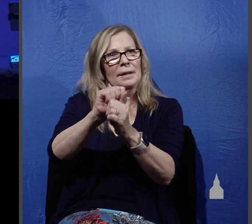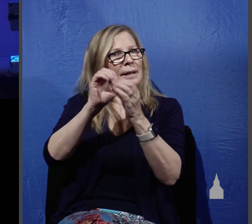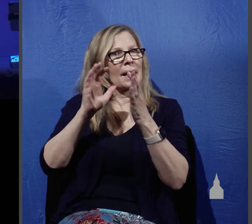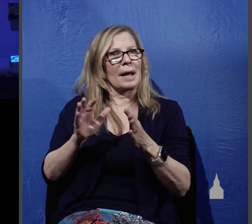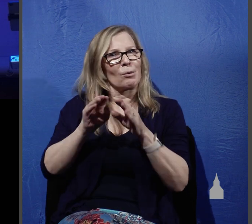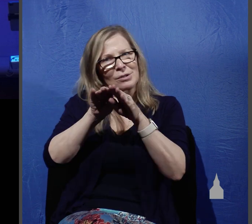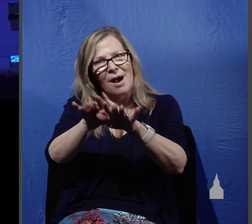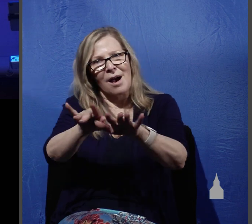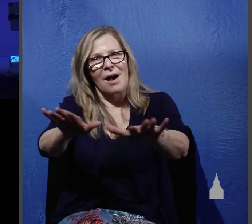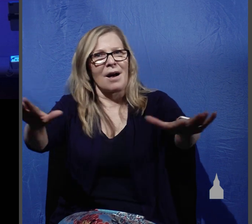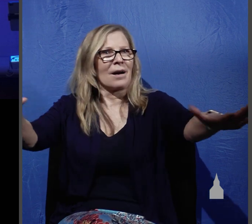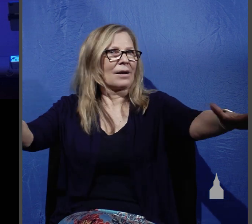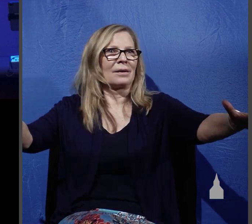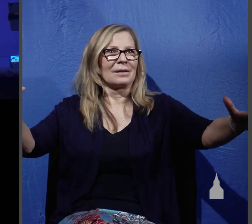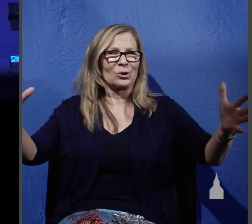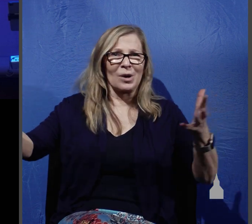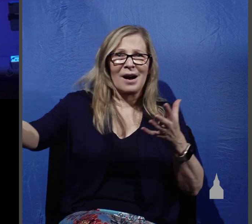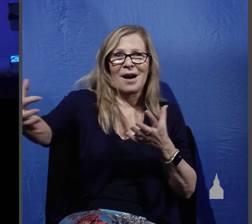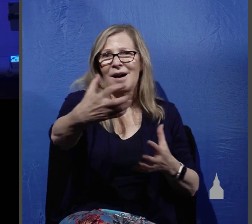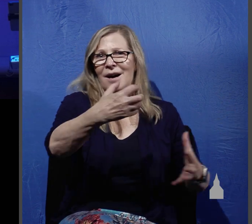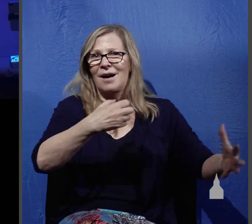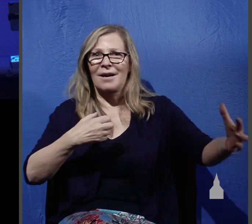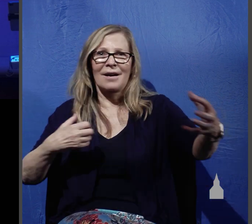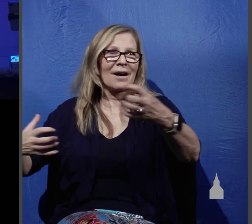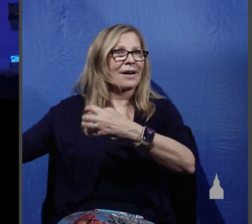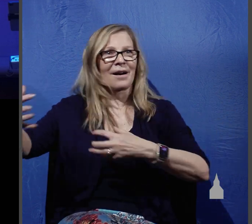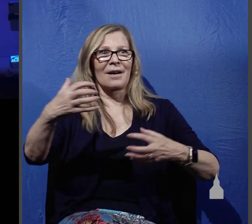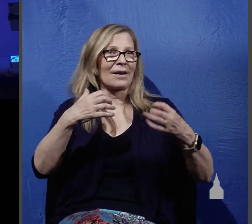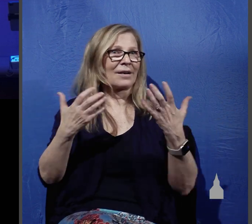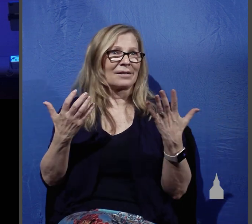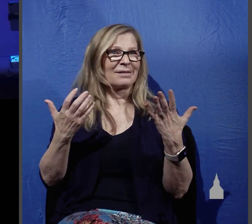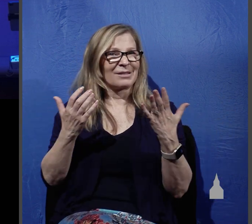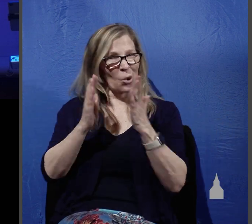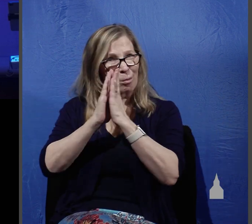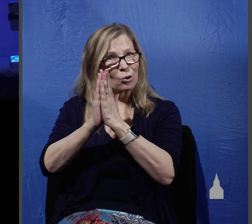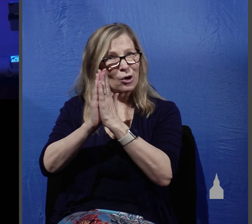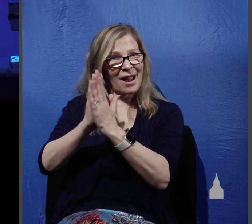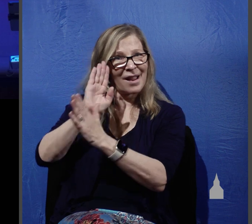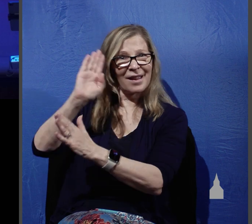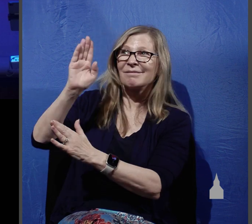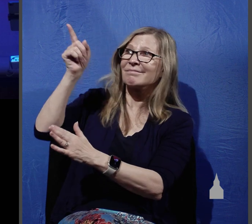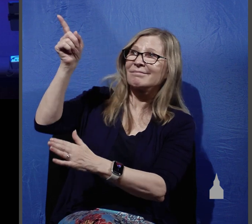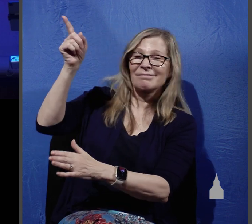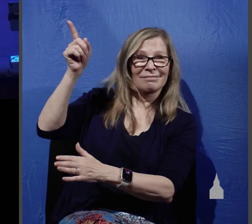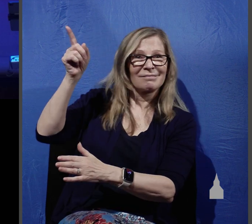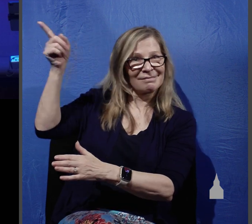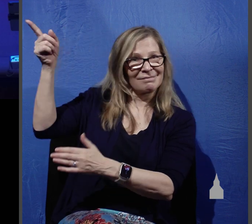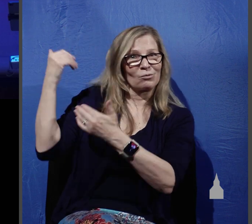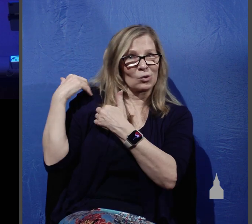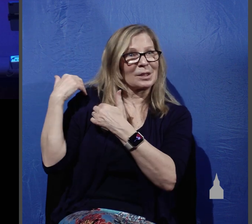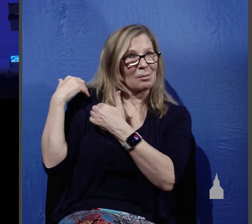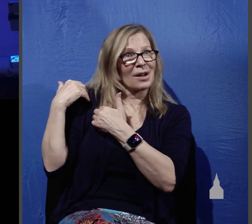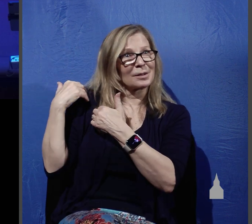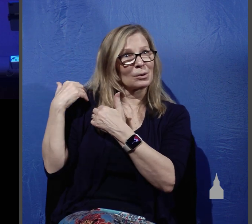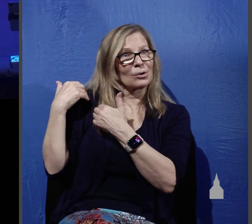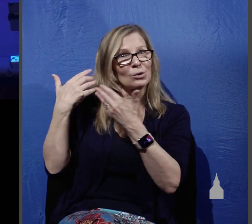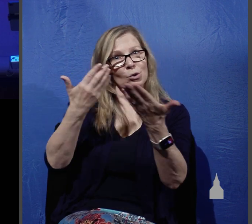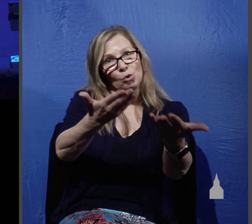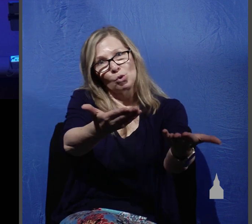his harvest in other words pray to the Lord the one responsible to bring this harvest of souls into